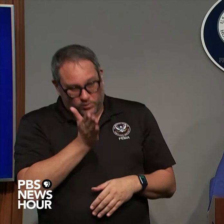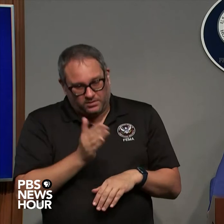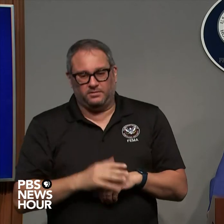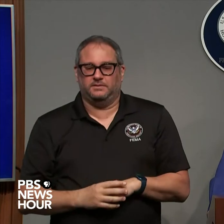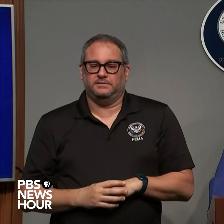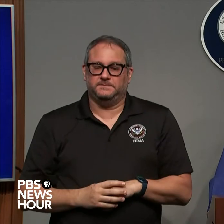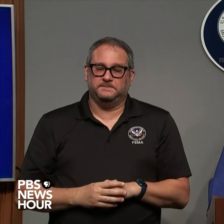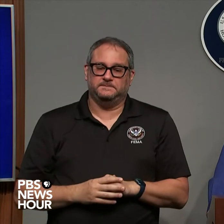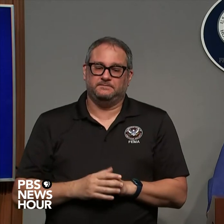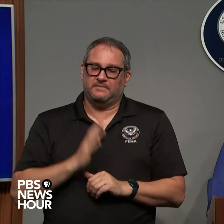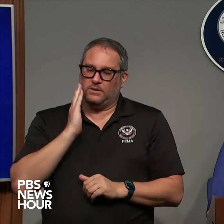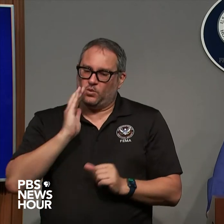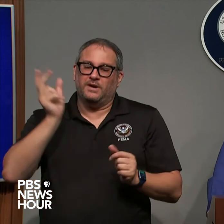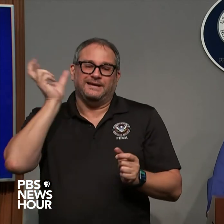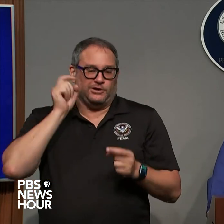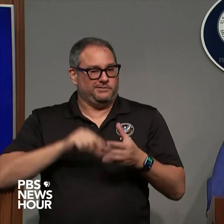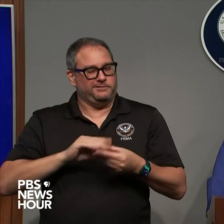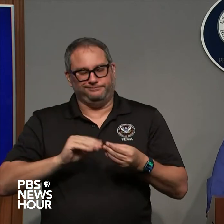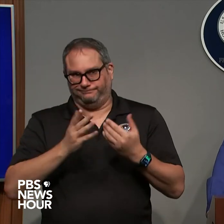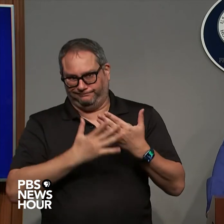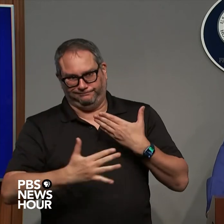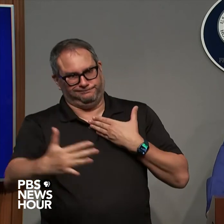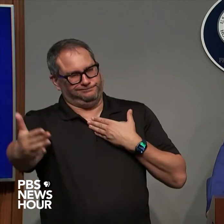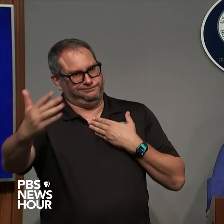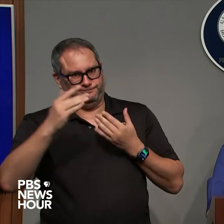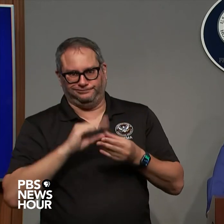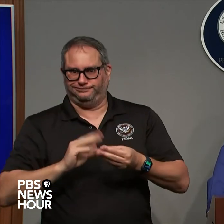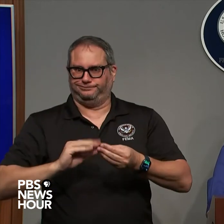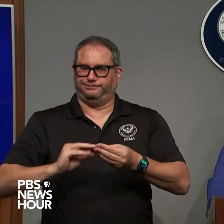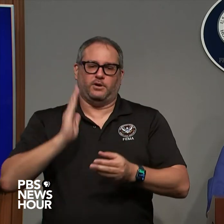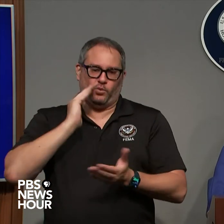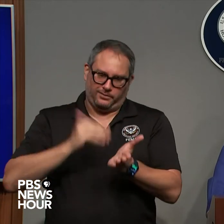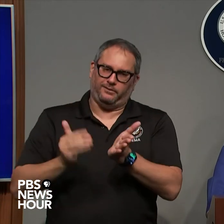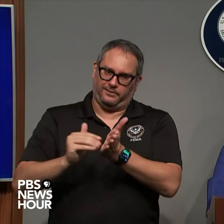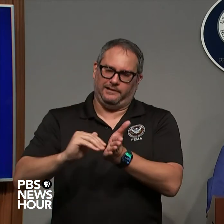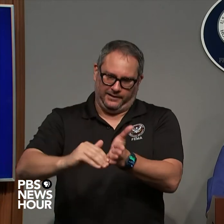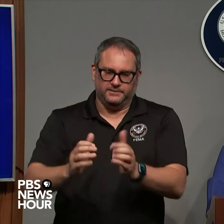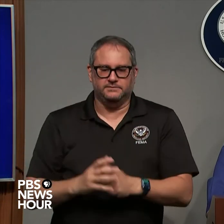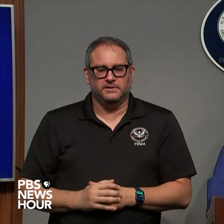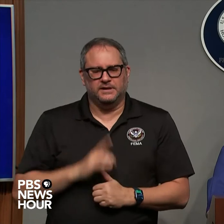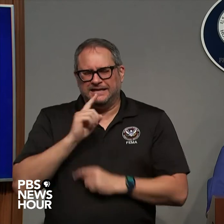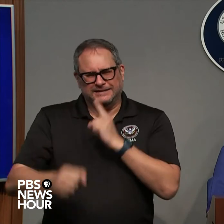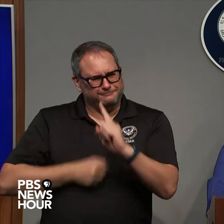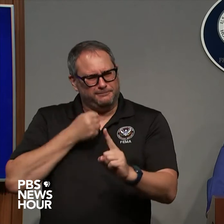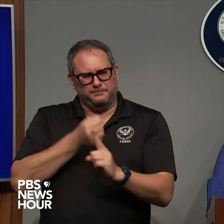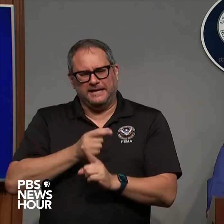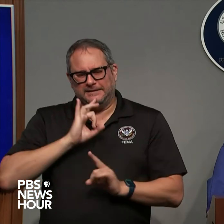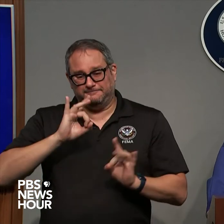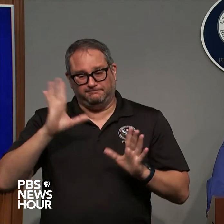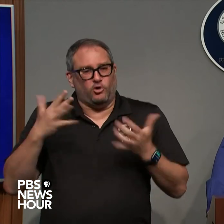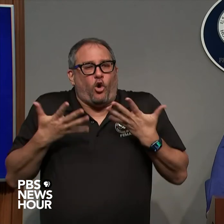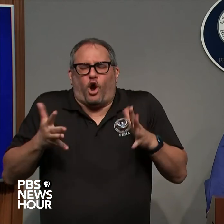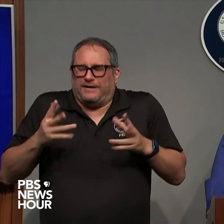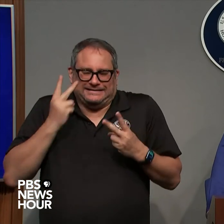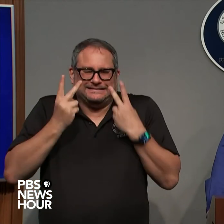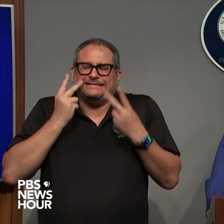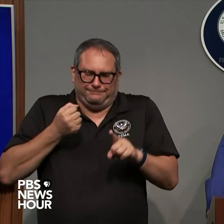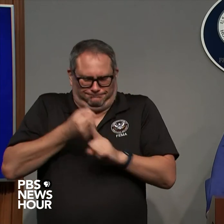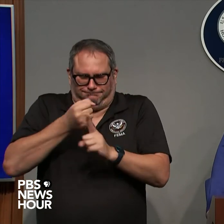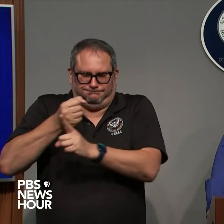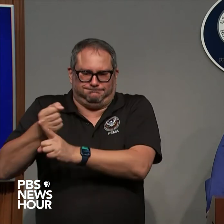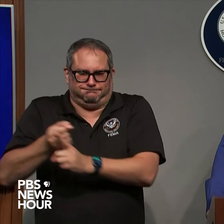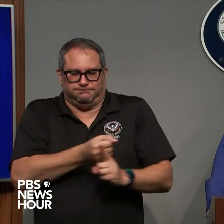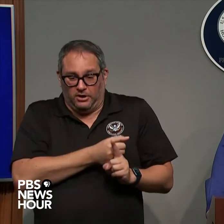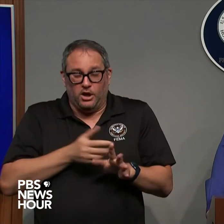many years to come historic event so the impacts are already underway already starting to see some of those uh those squalls getting into